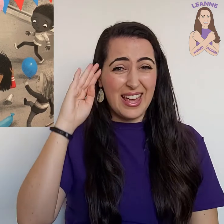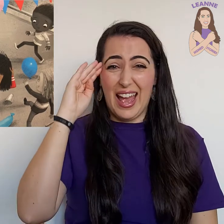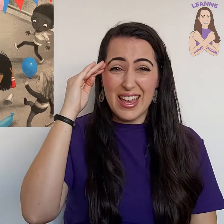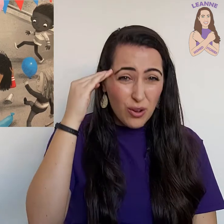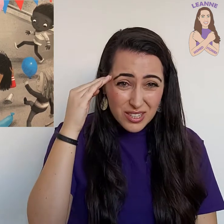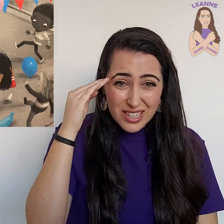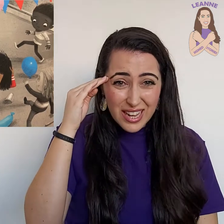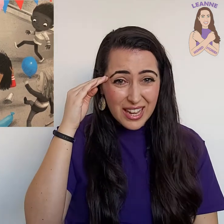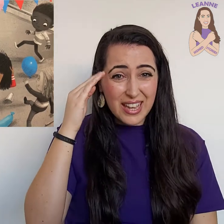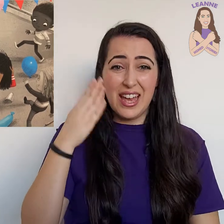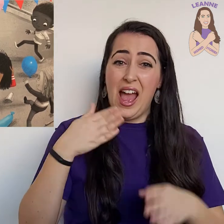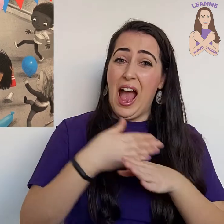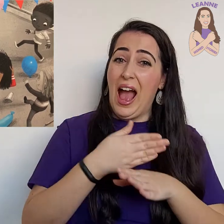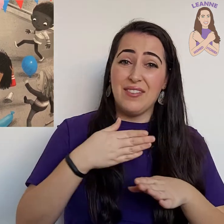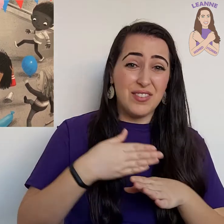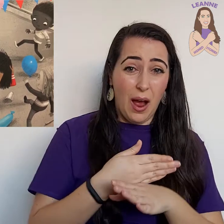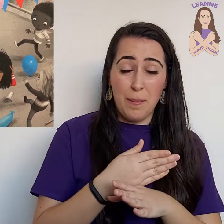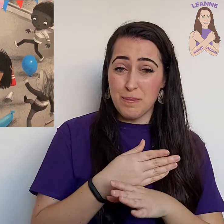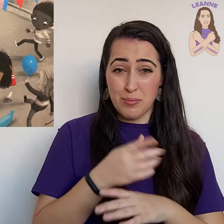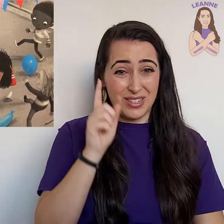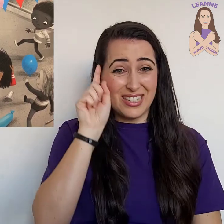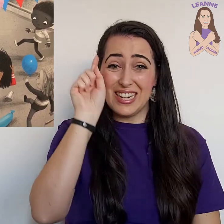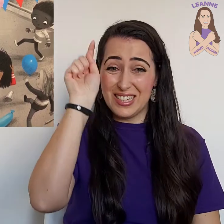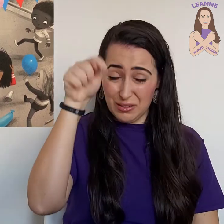chaotic and unpredictable.